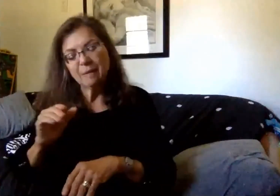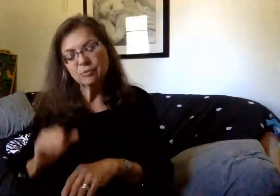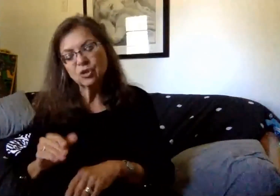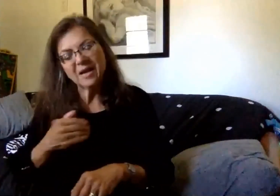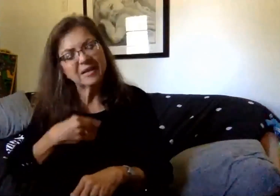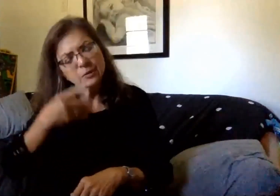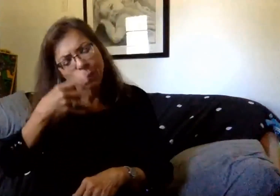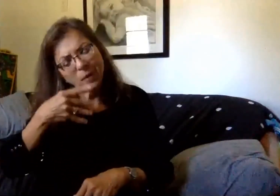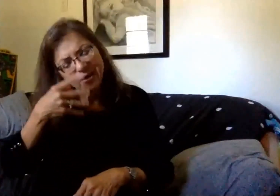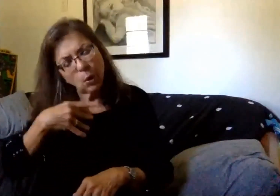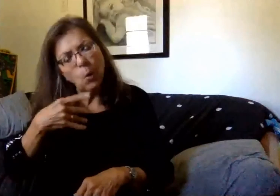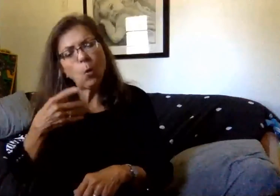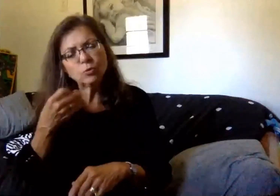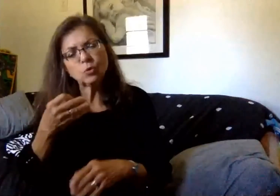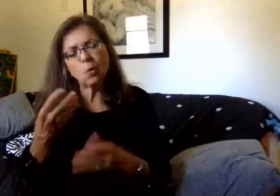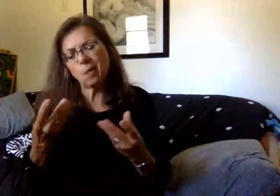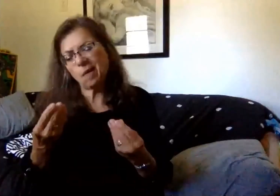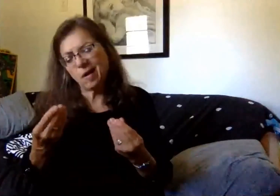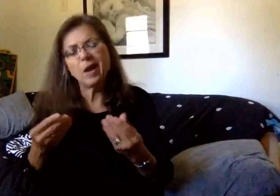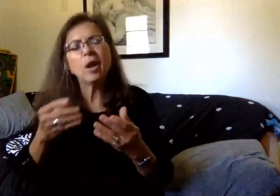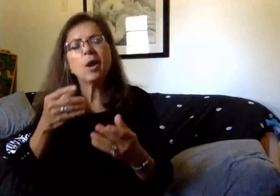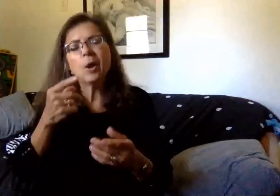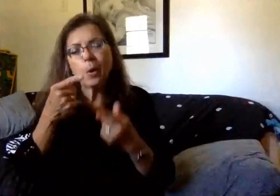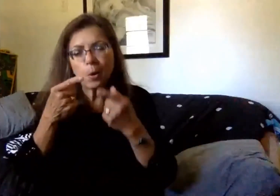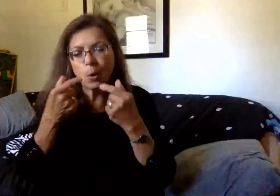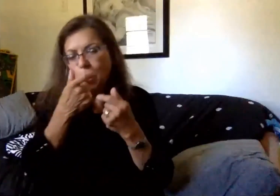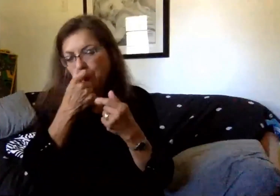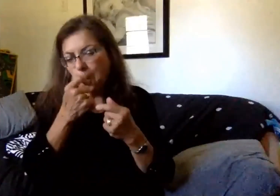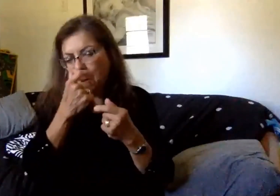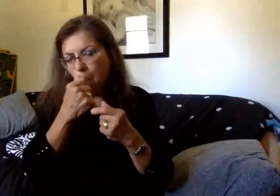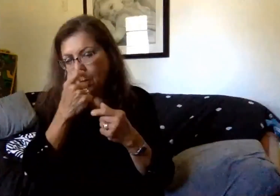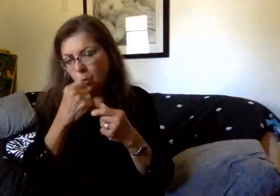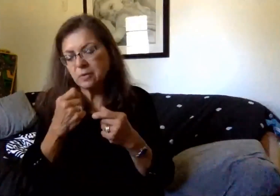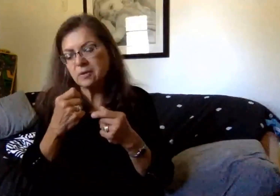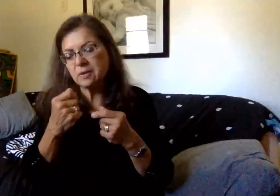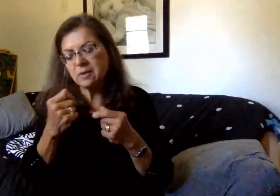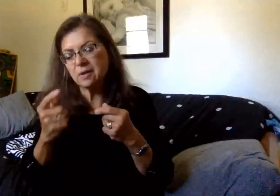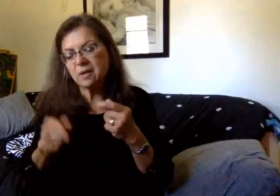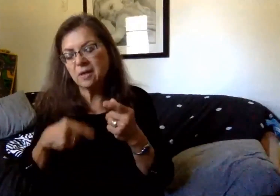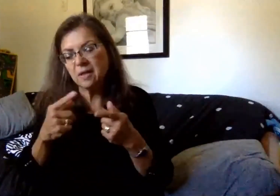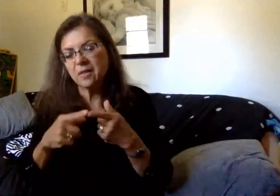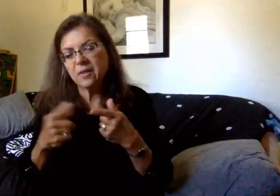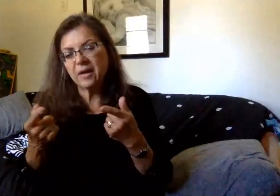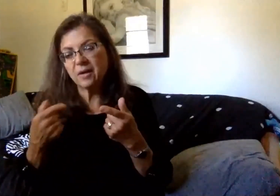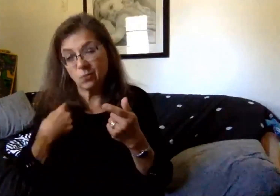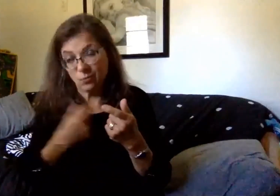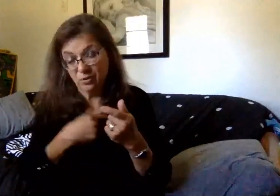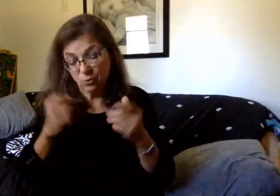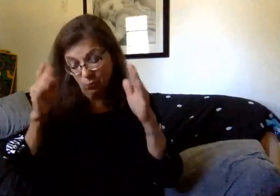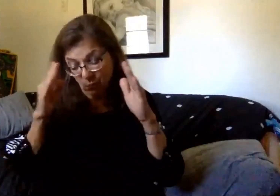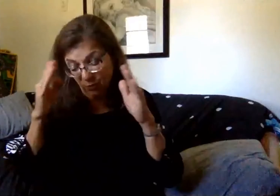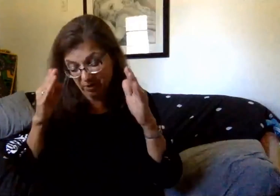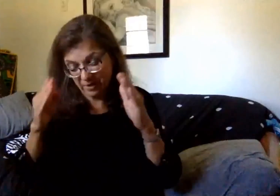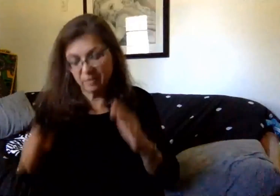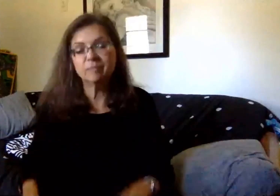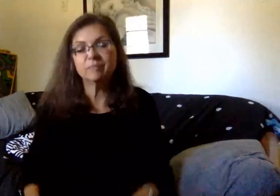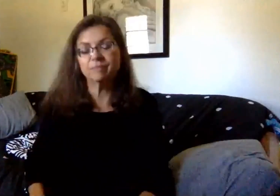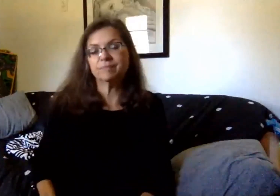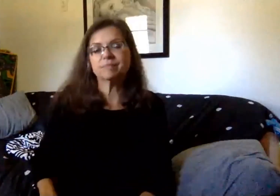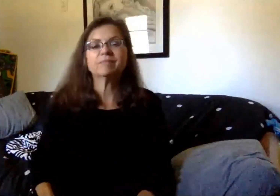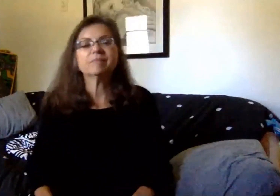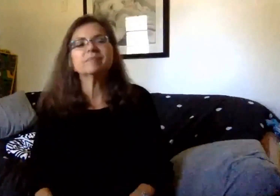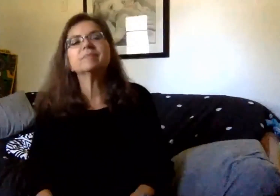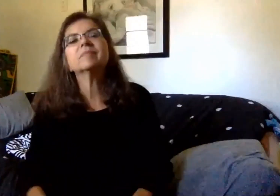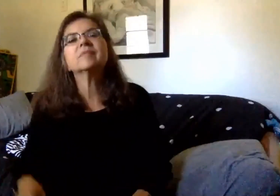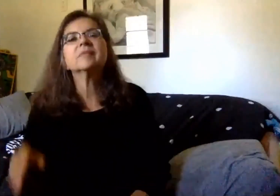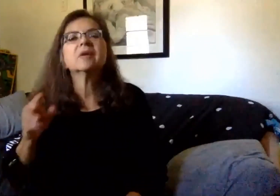runny nose or a typical mild cold-like syndrome, they will be quarantined and sent home? I think this falls in line with a lot of the questions that we get